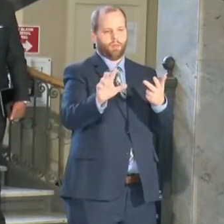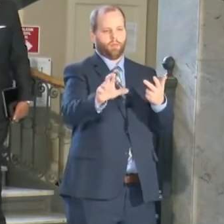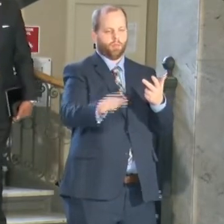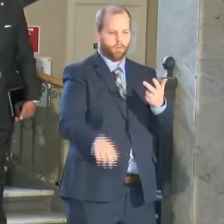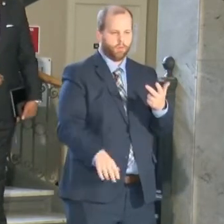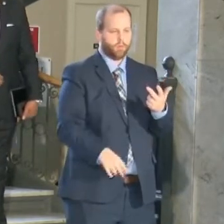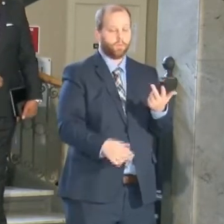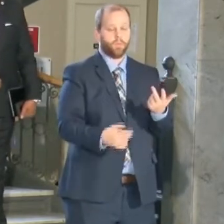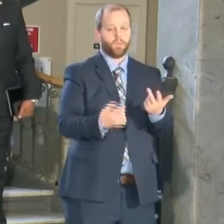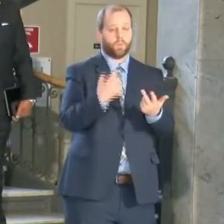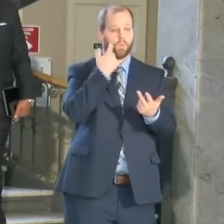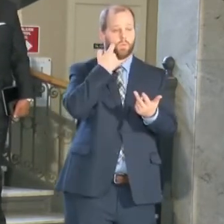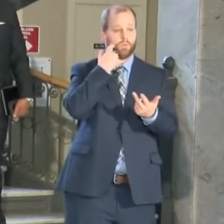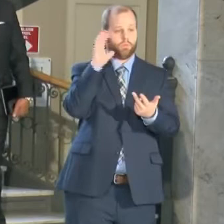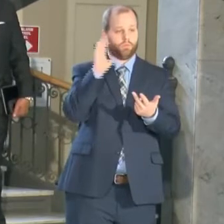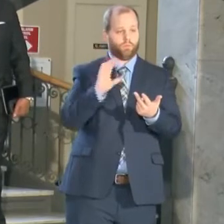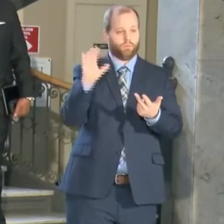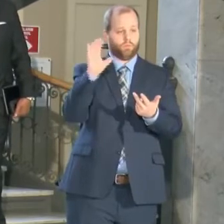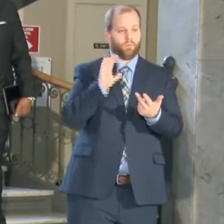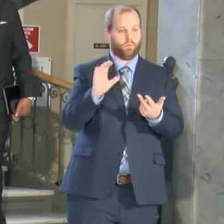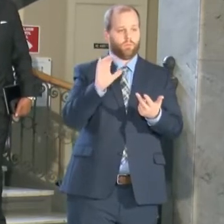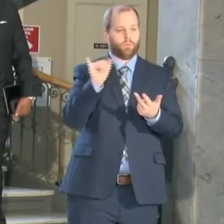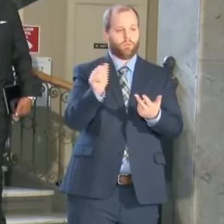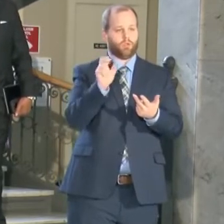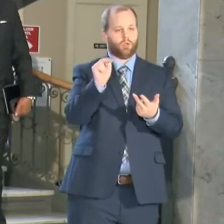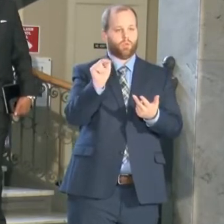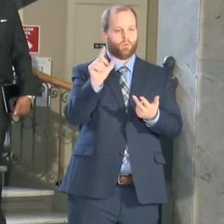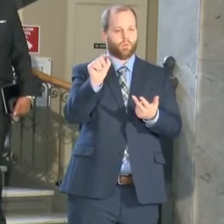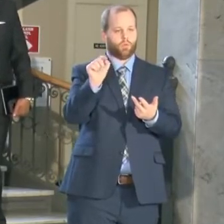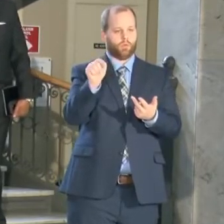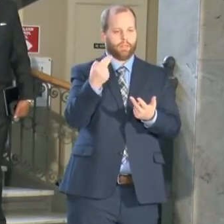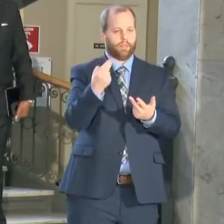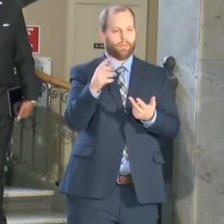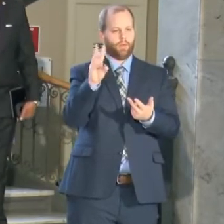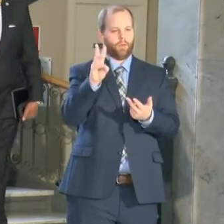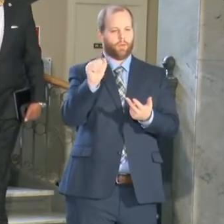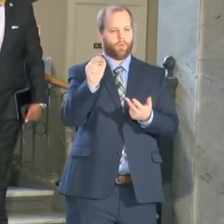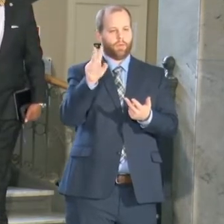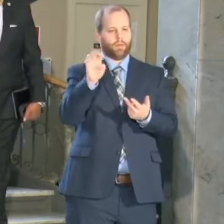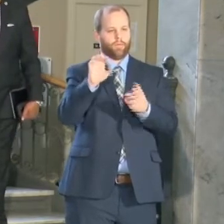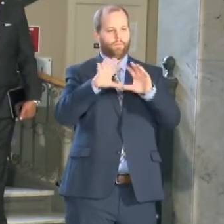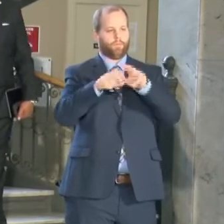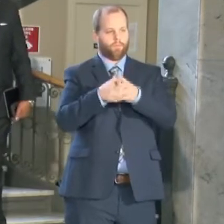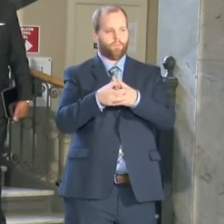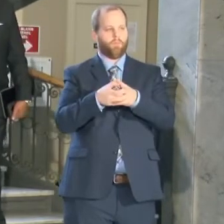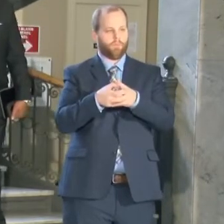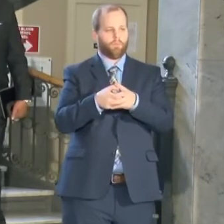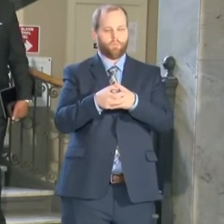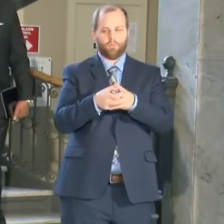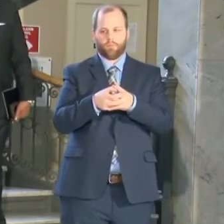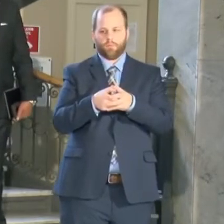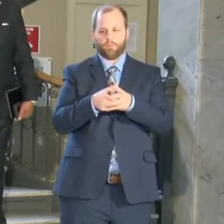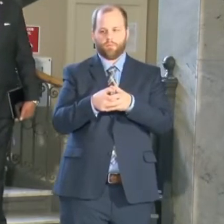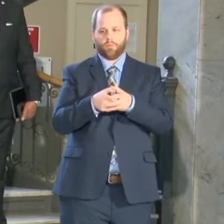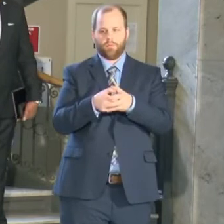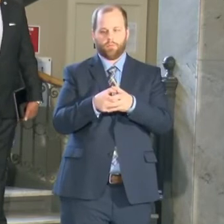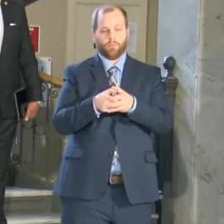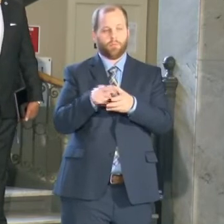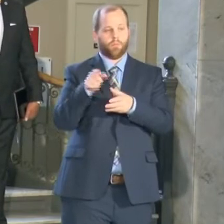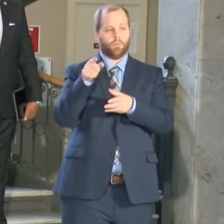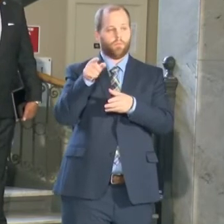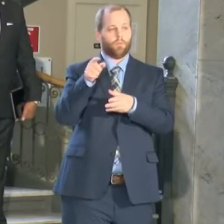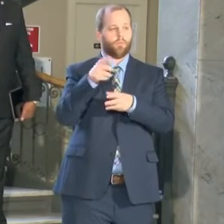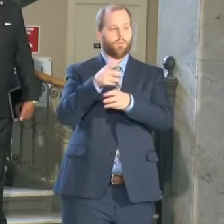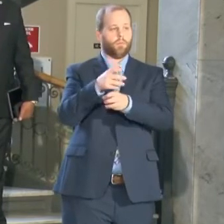details that happened back on the 20th of January, netted three firearms, over $13,000 in